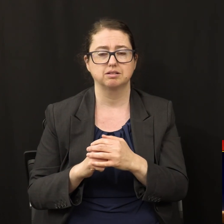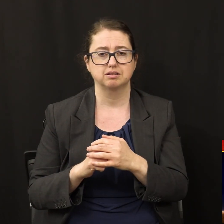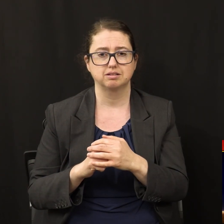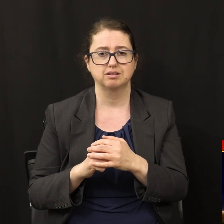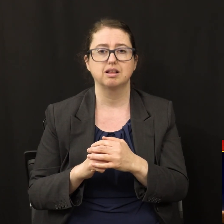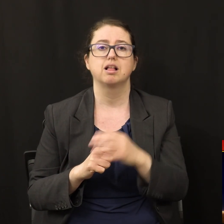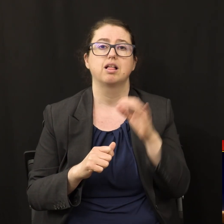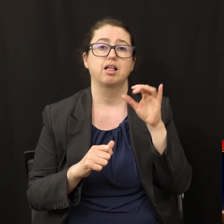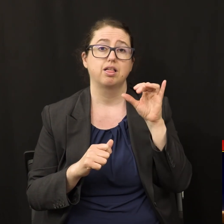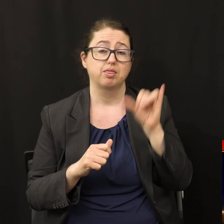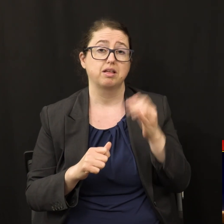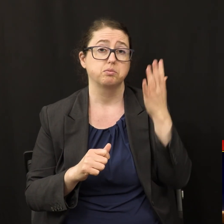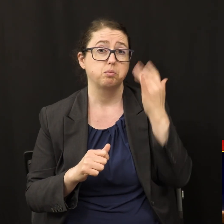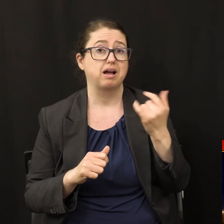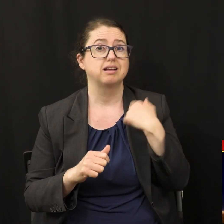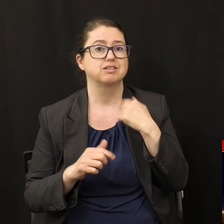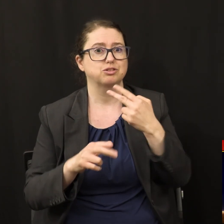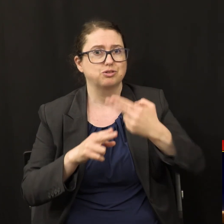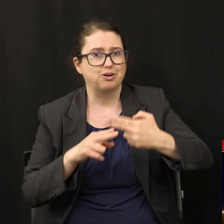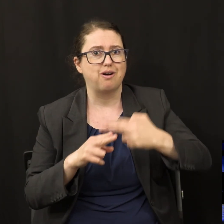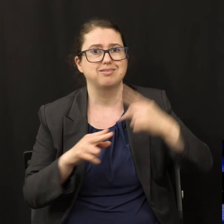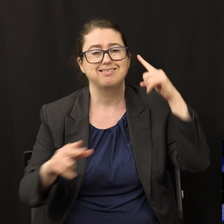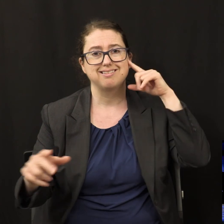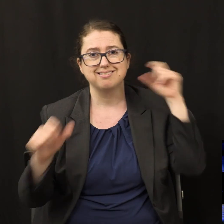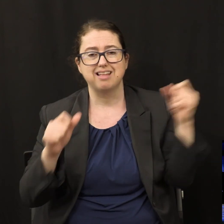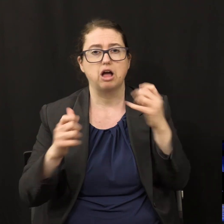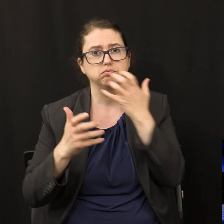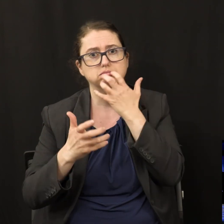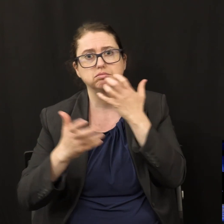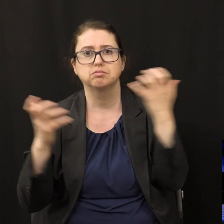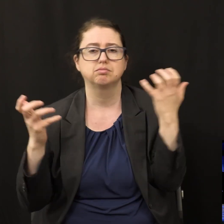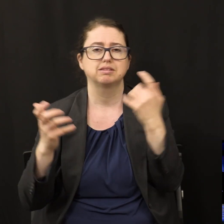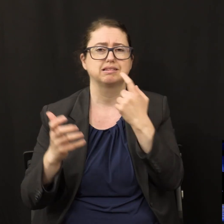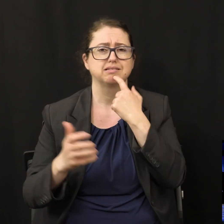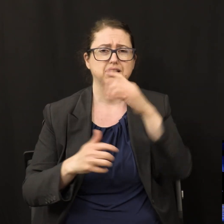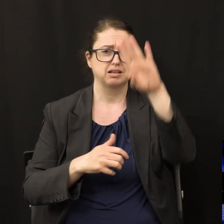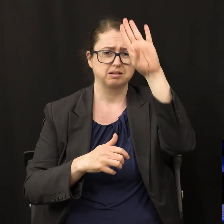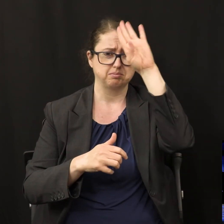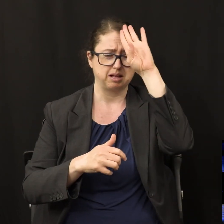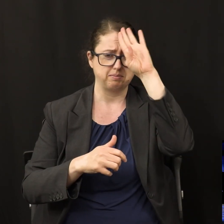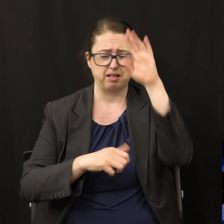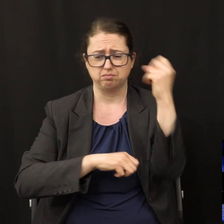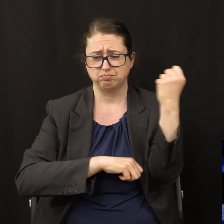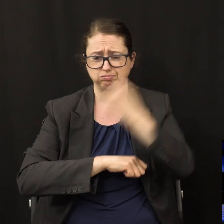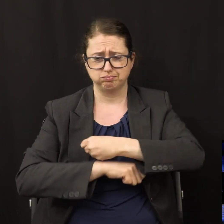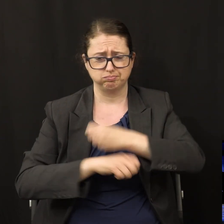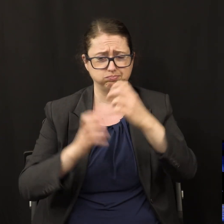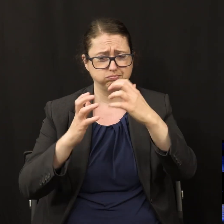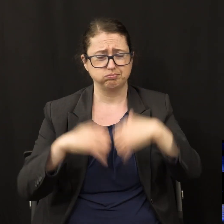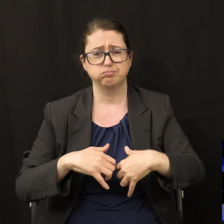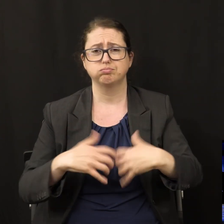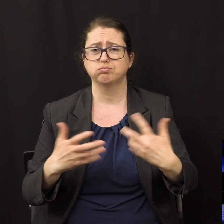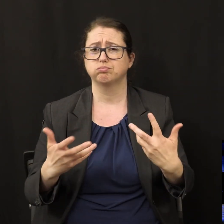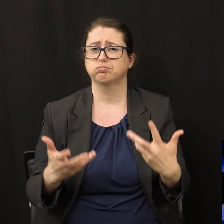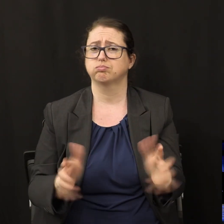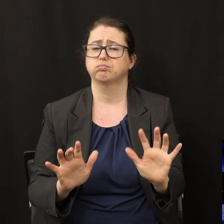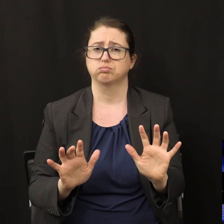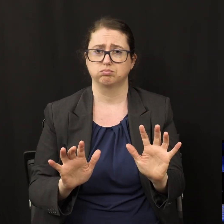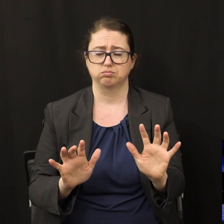cry folks with a loud voice saying Babylon the greatest fallen is fallen and has become now Babylon is a